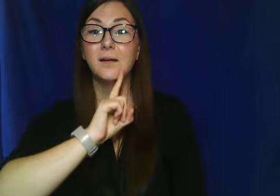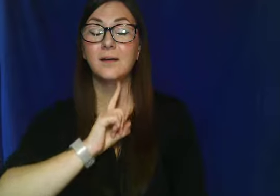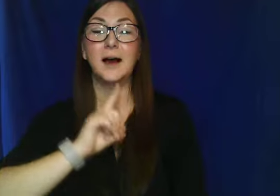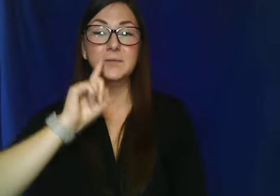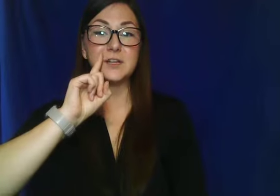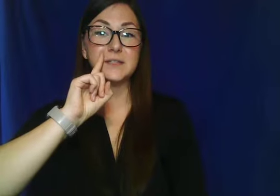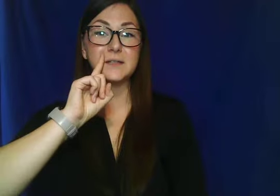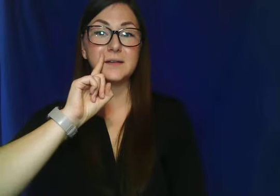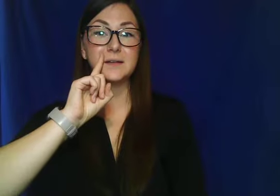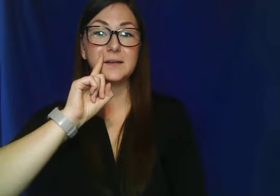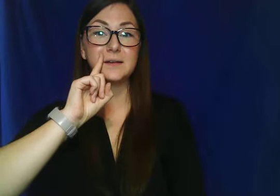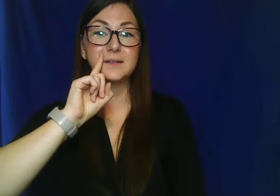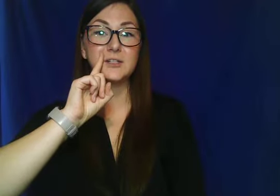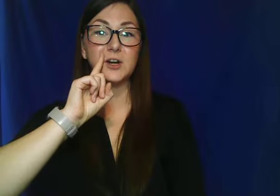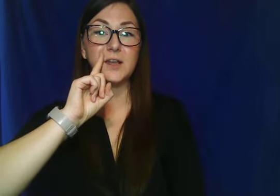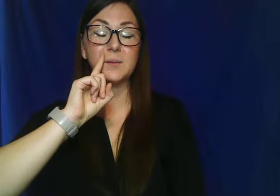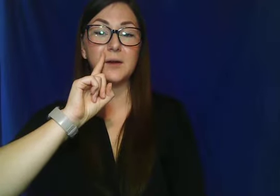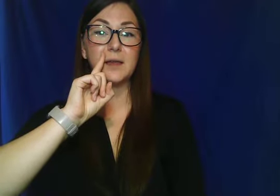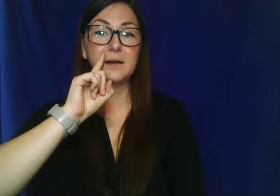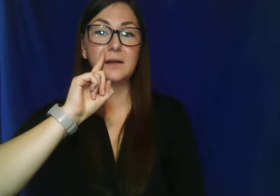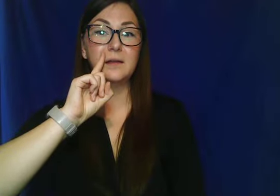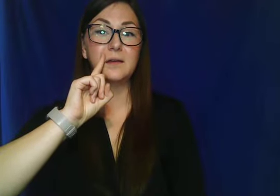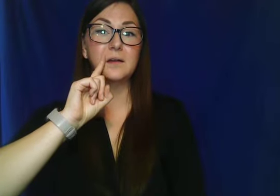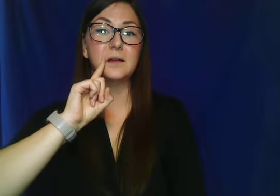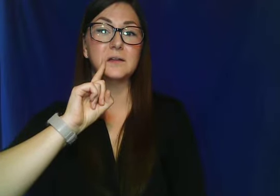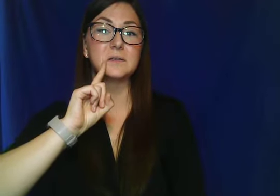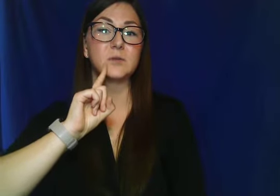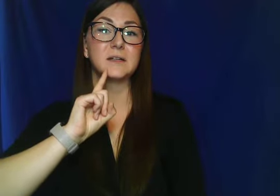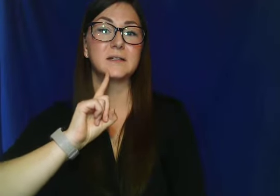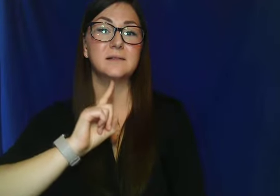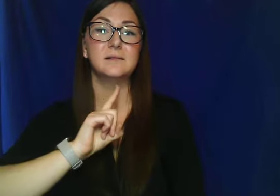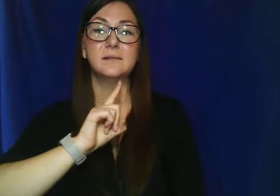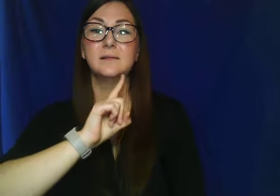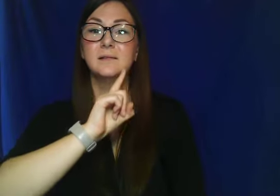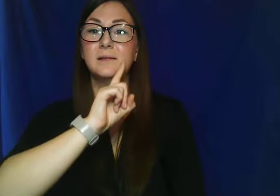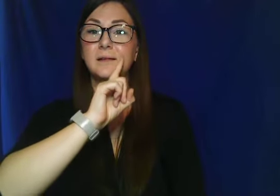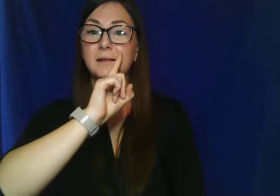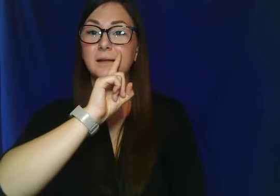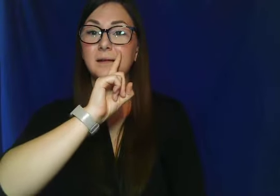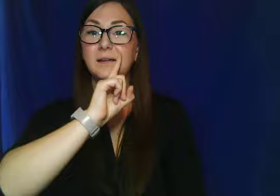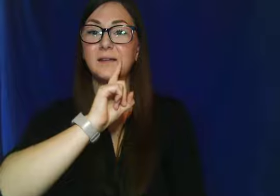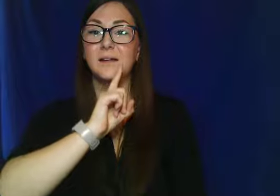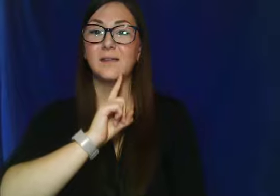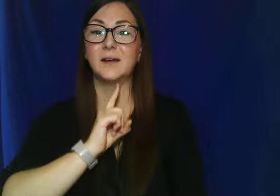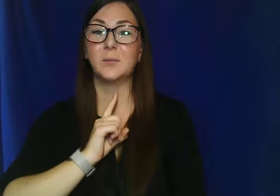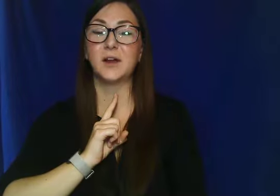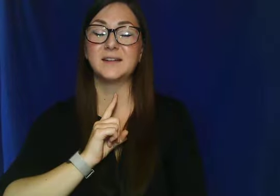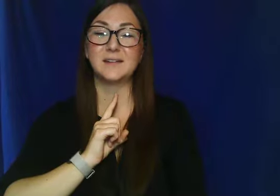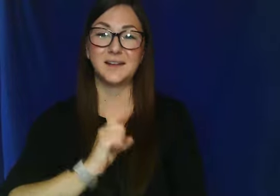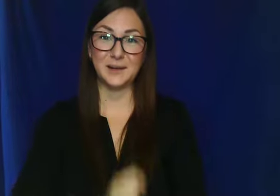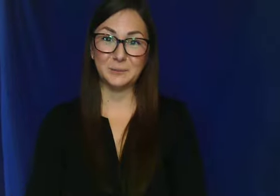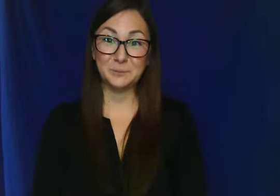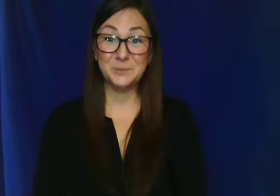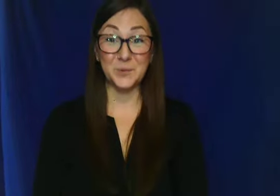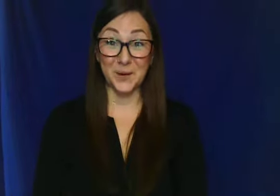I'm just starting it about here. I just bring it down. And then bring it down again. Okay.